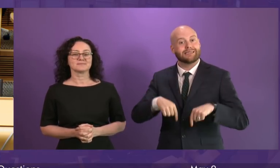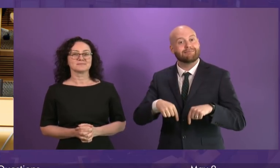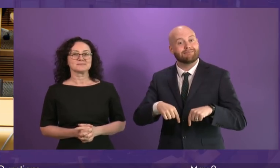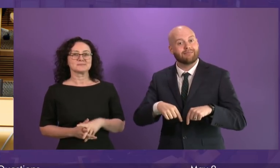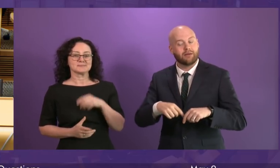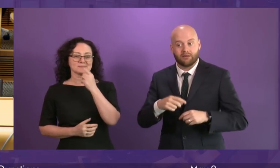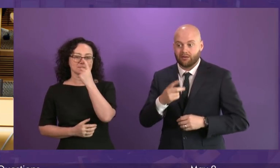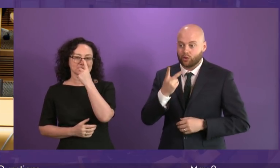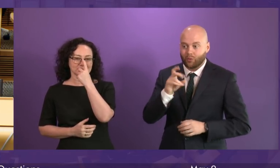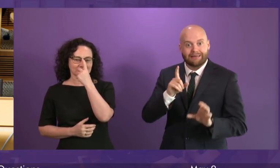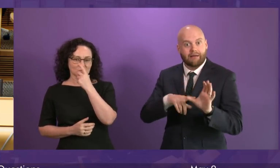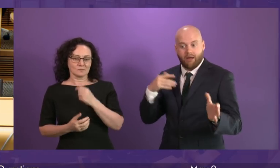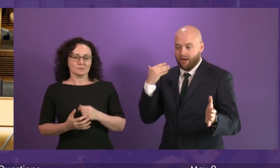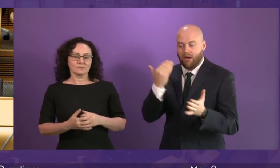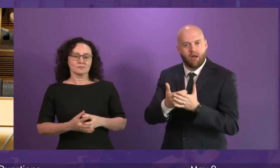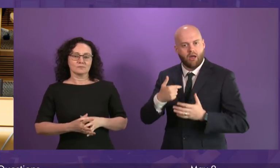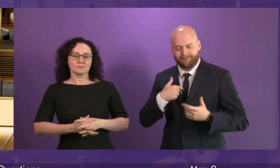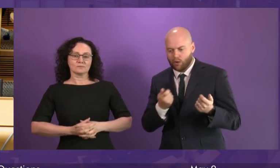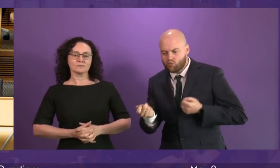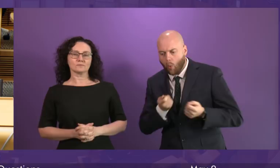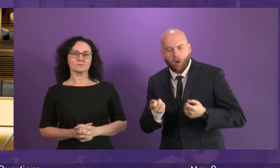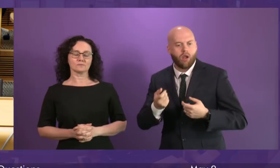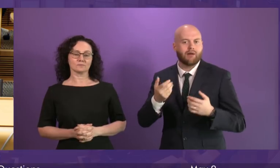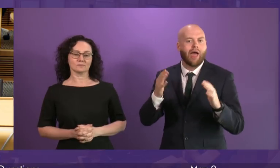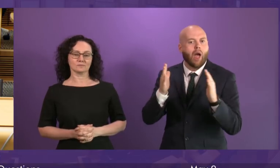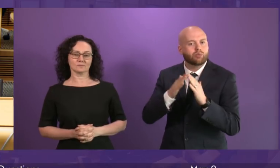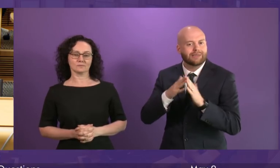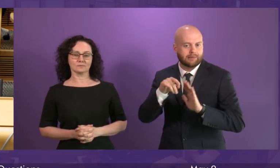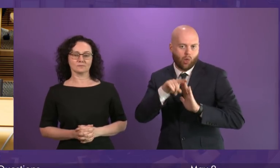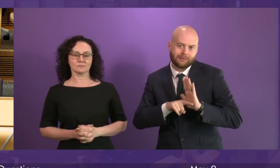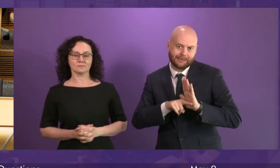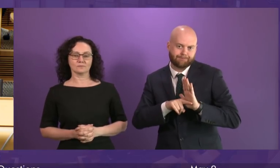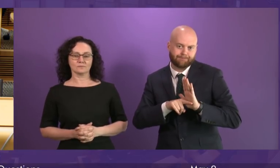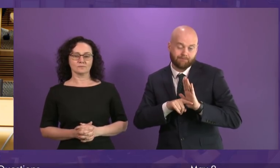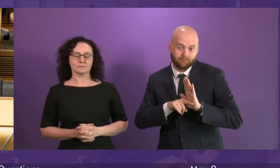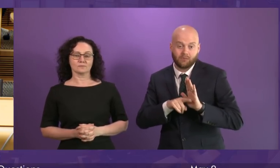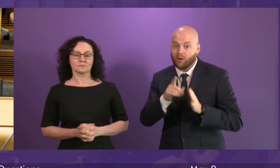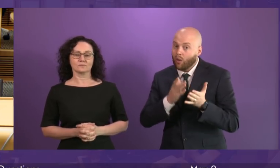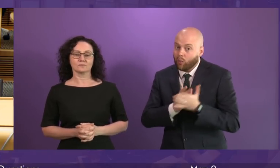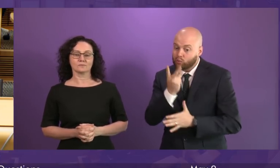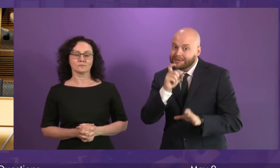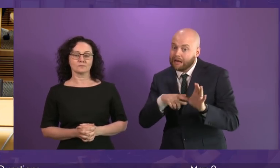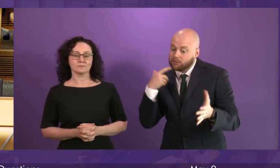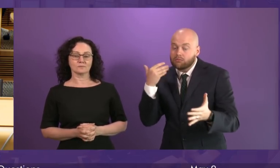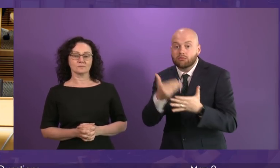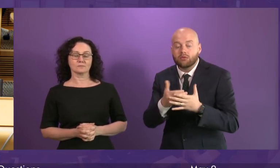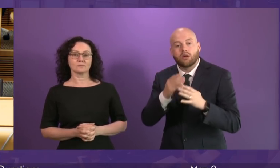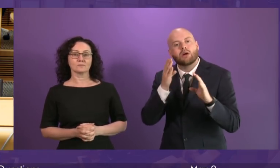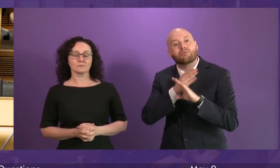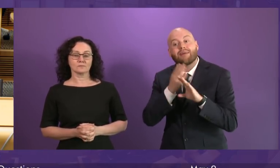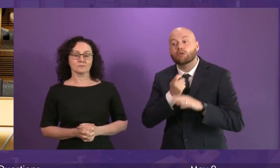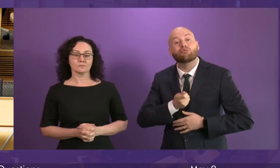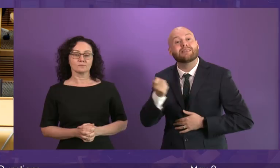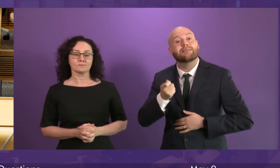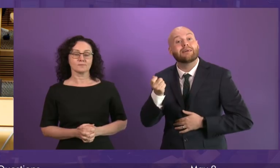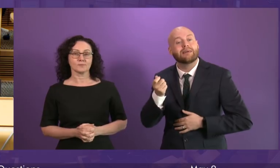full control over housing policy. And during that time, the private rented sector in Scotland has trebled in